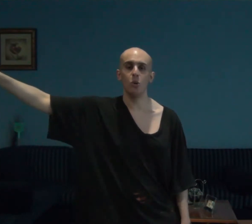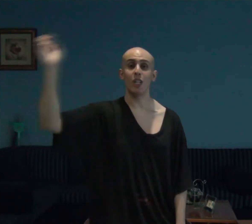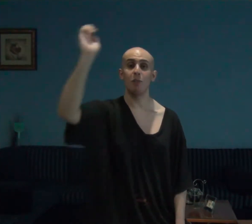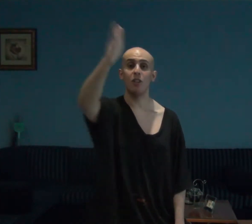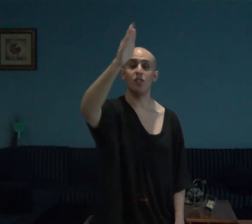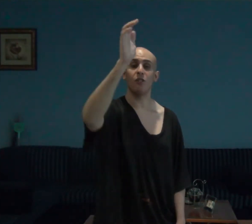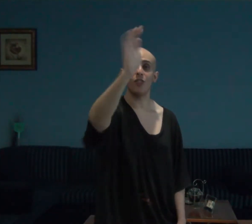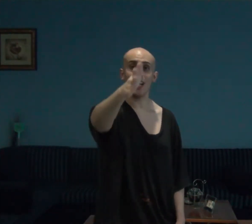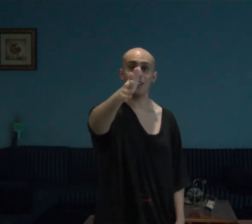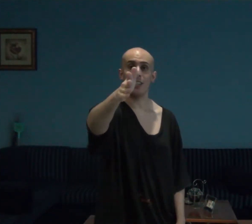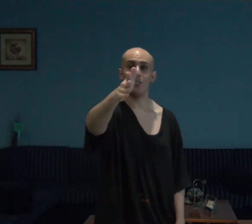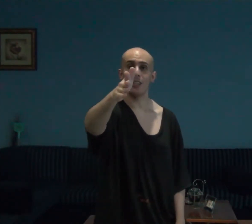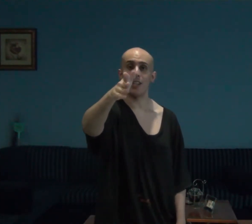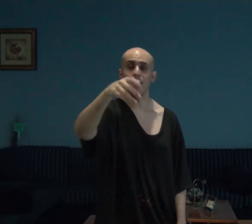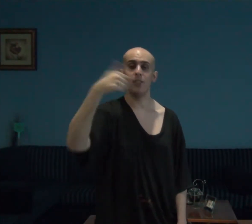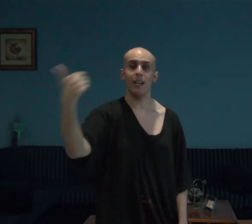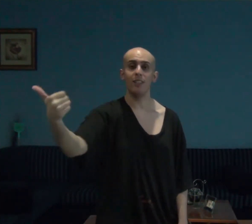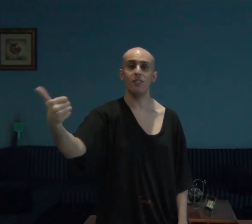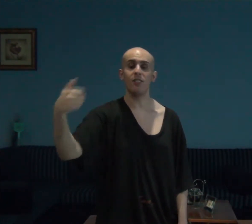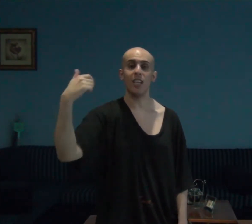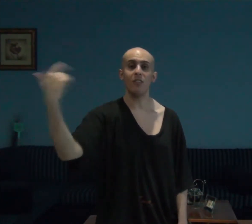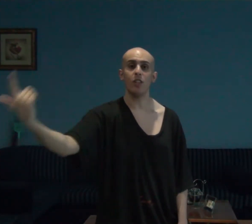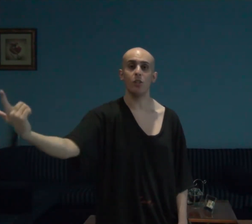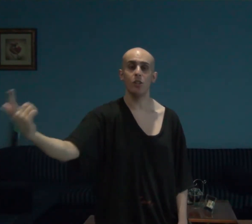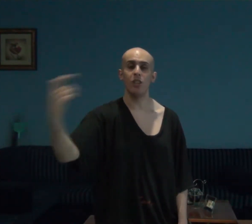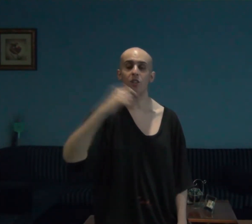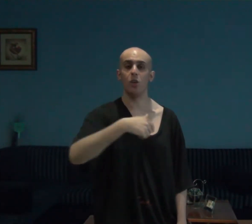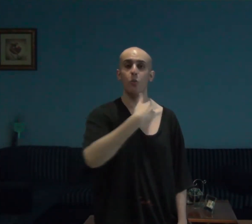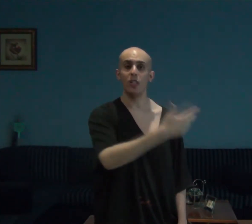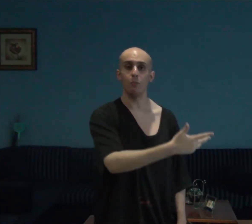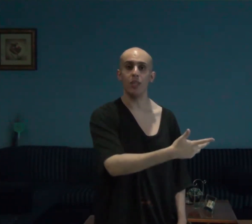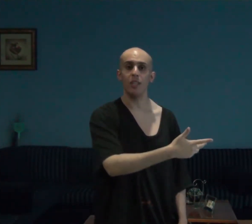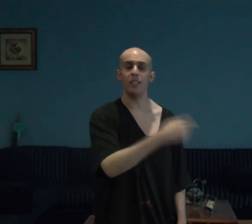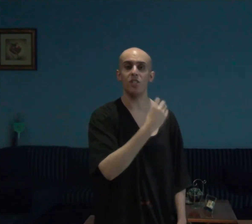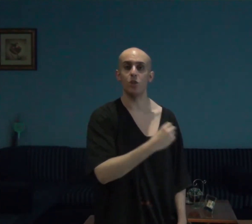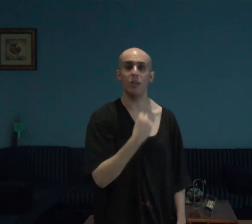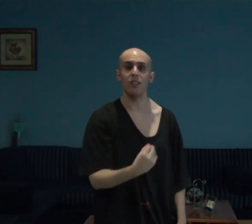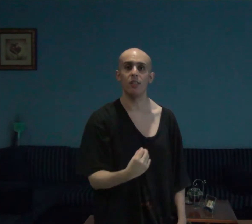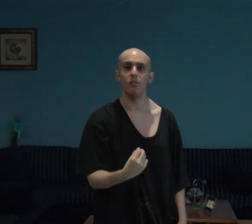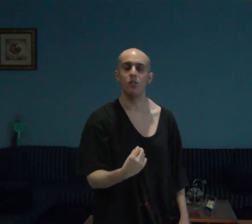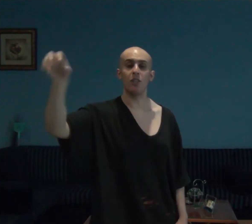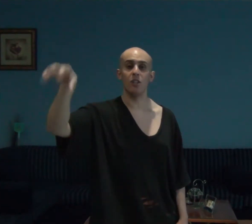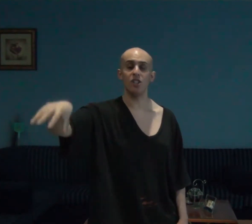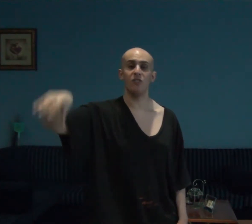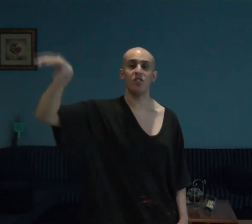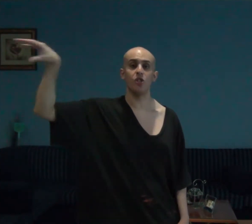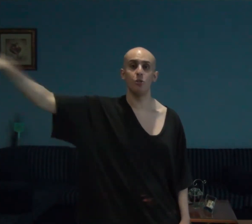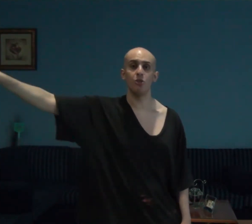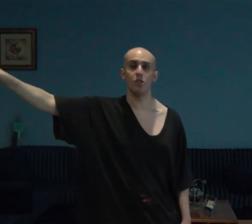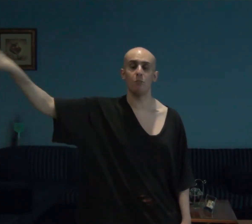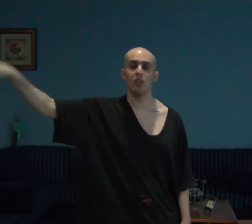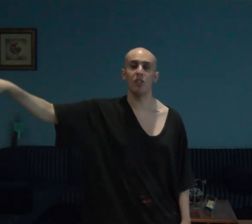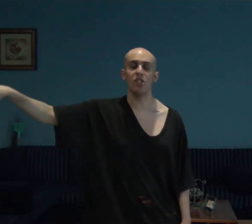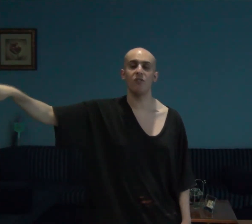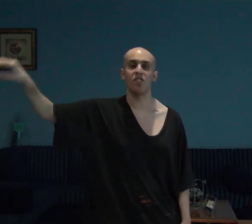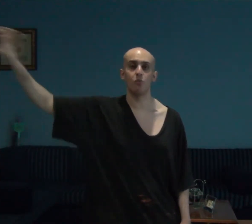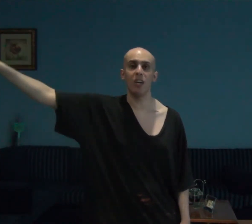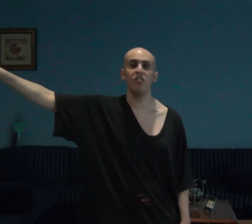and because of that guys and gals alice's livelihood and her well-being is threatened because of this user because of this random